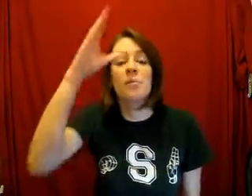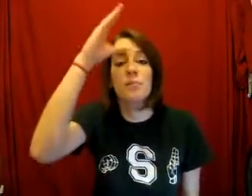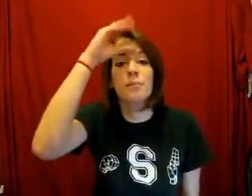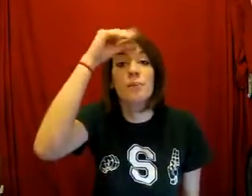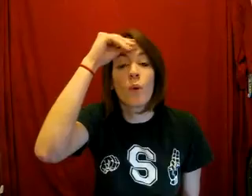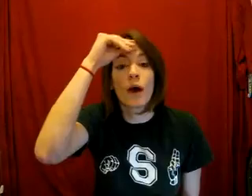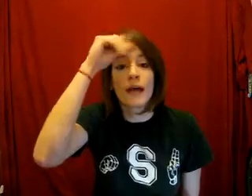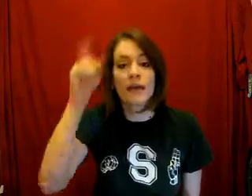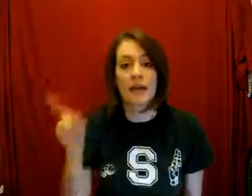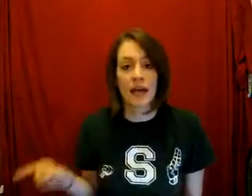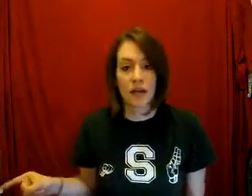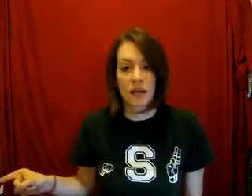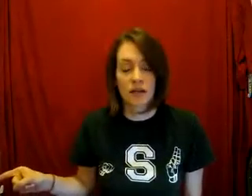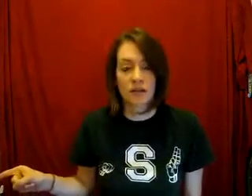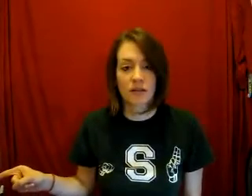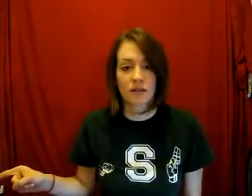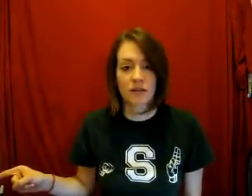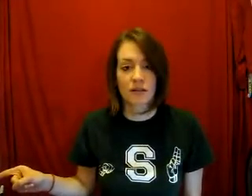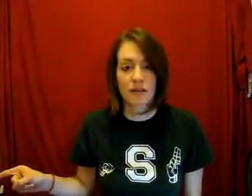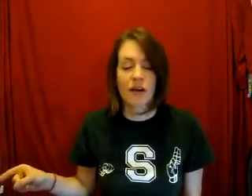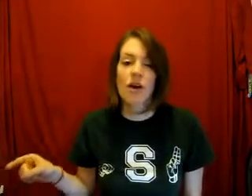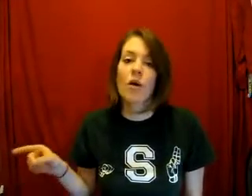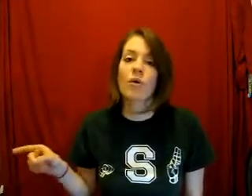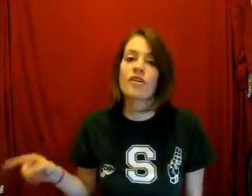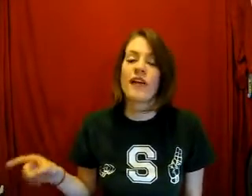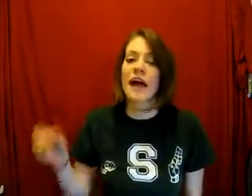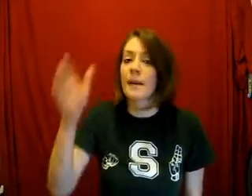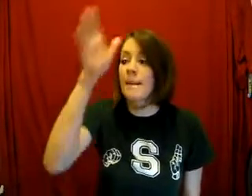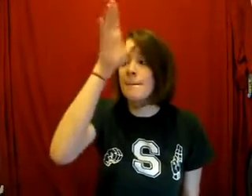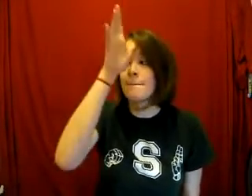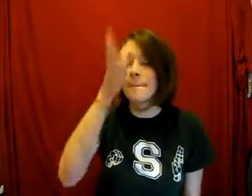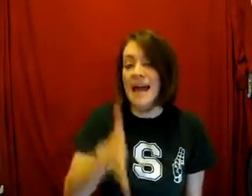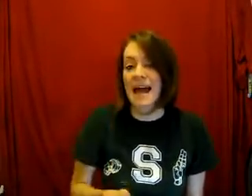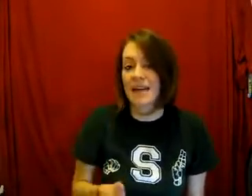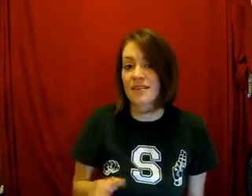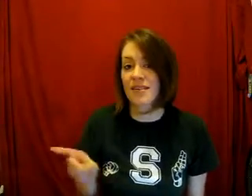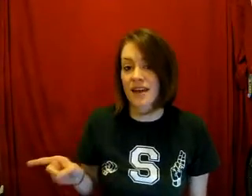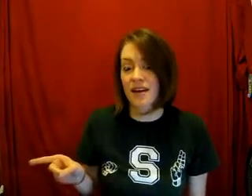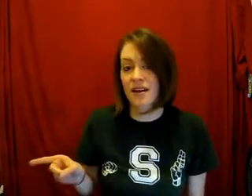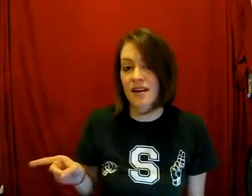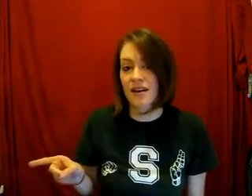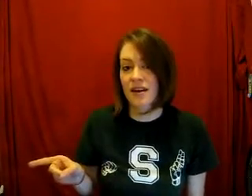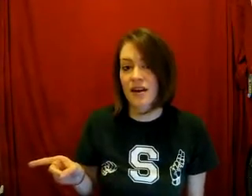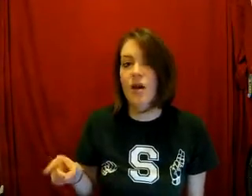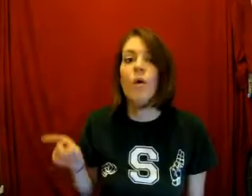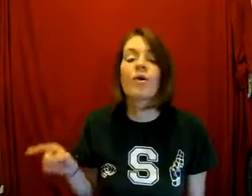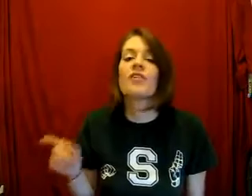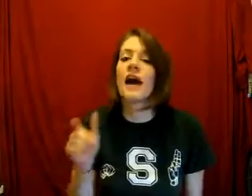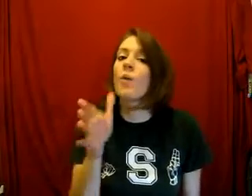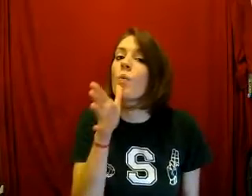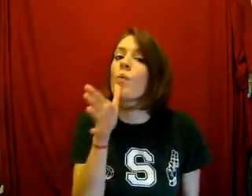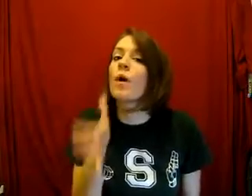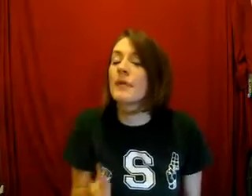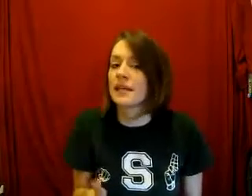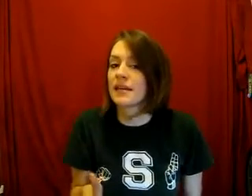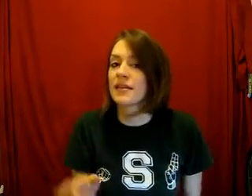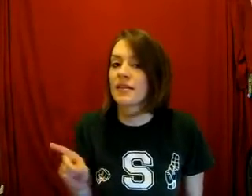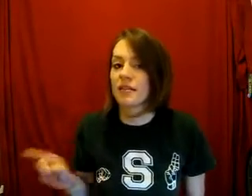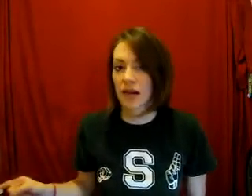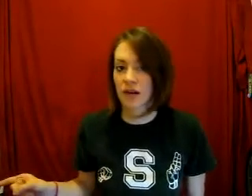boy there, or that man there, or that woman there.